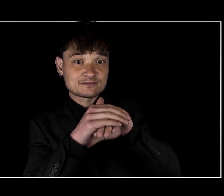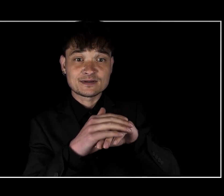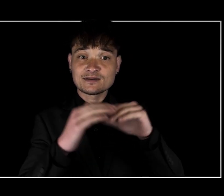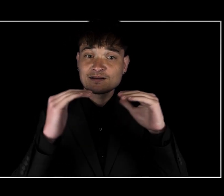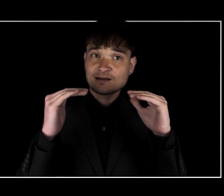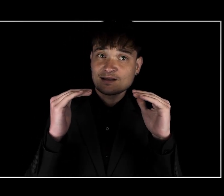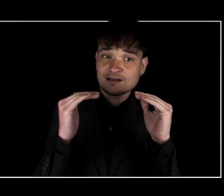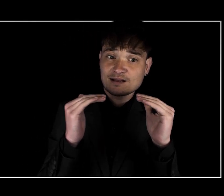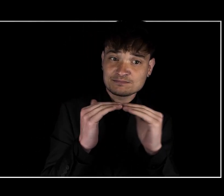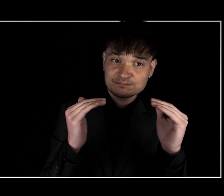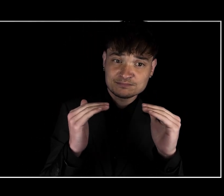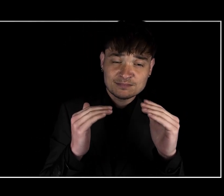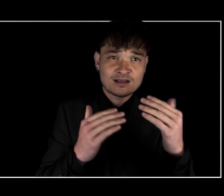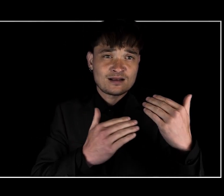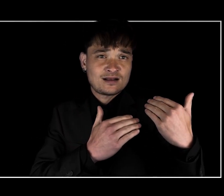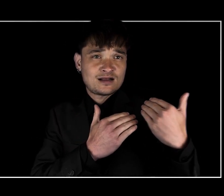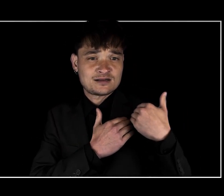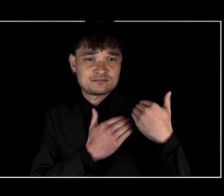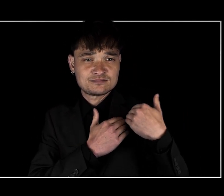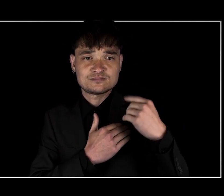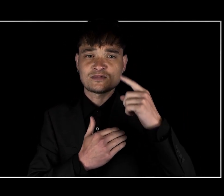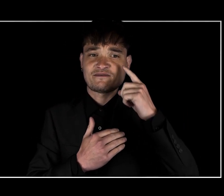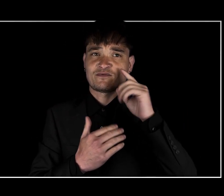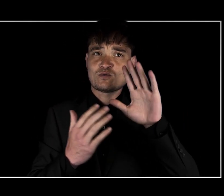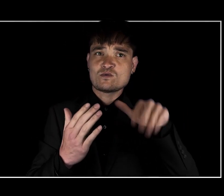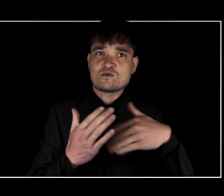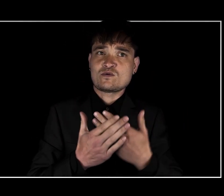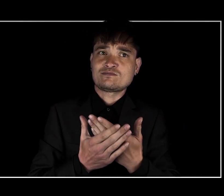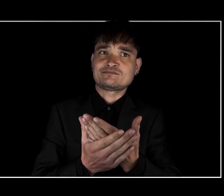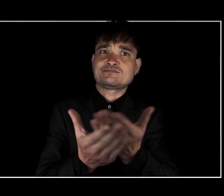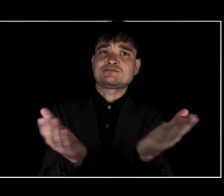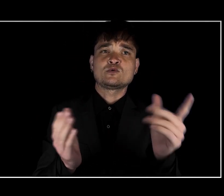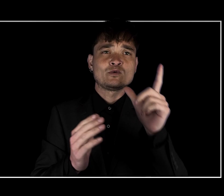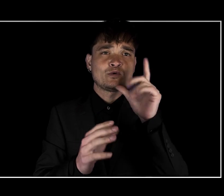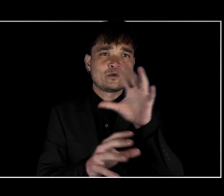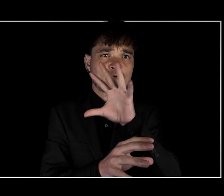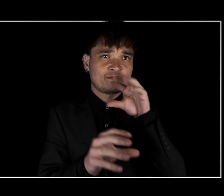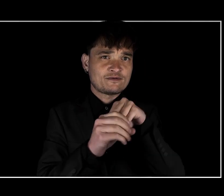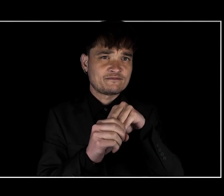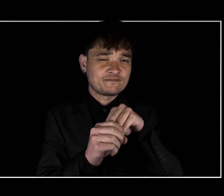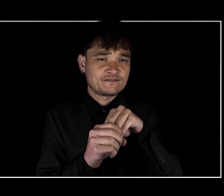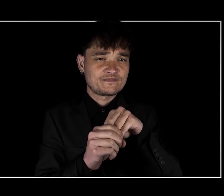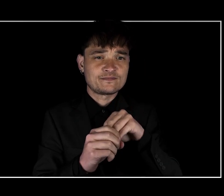accessibility, responsibility and respect for everyone involved.